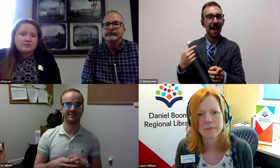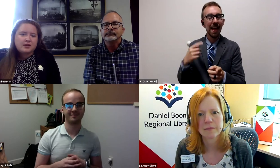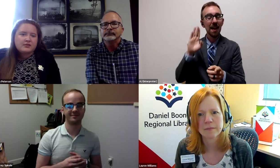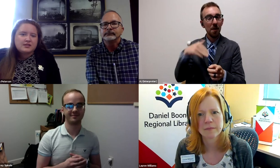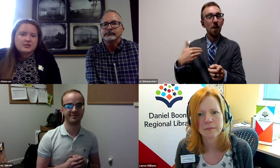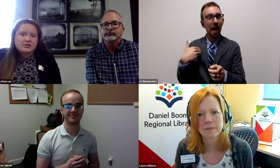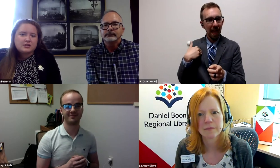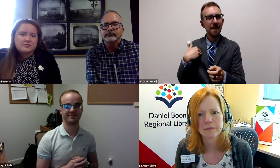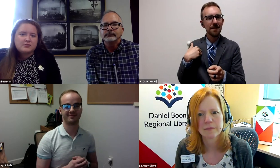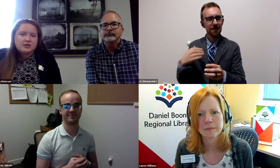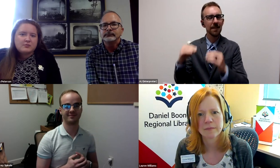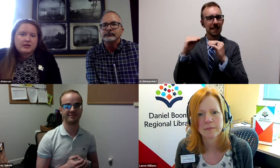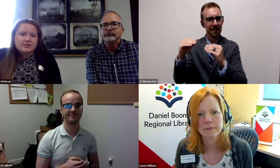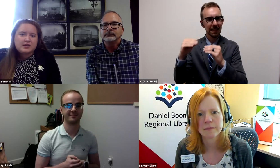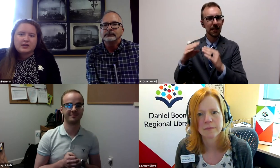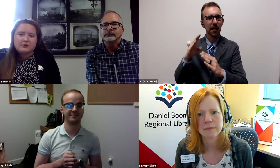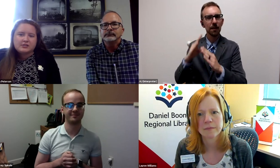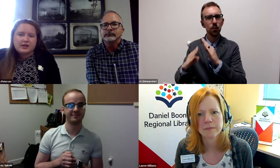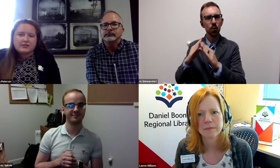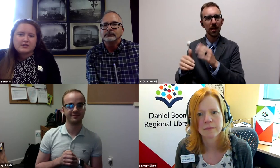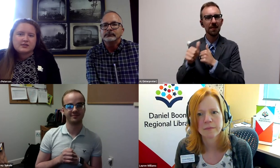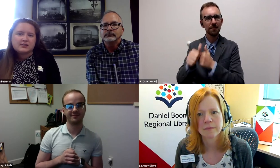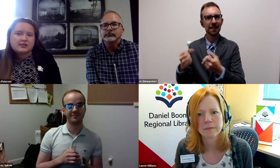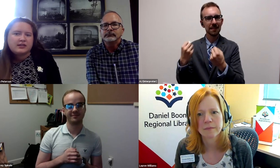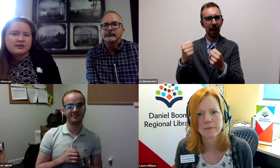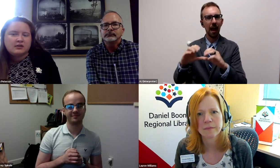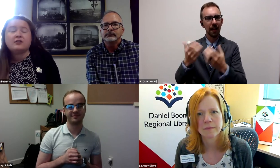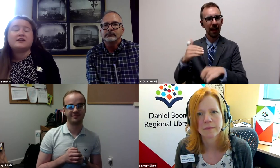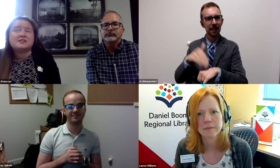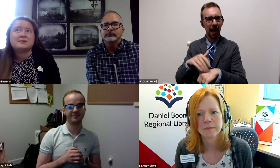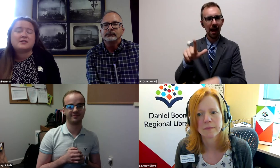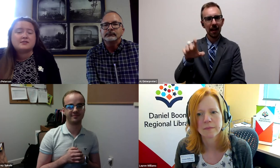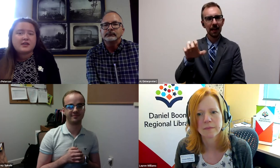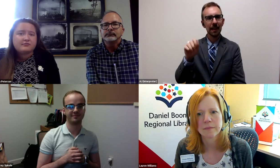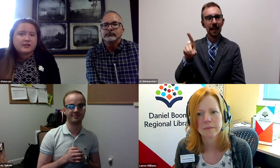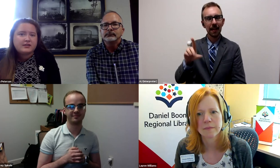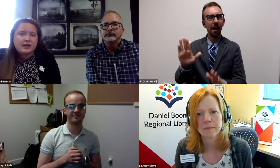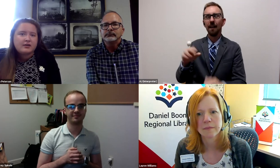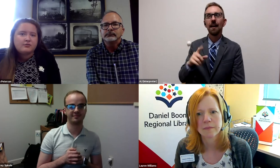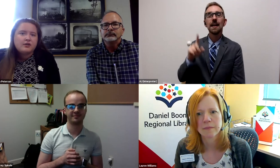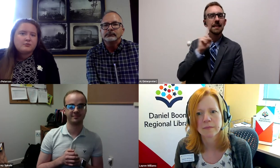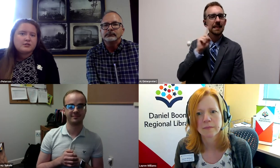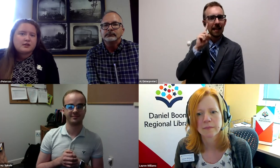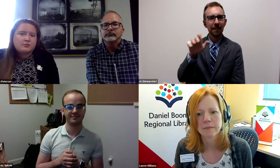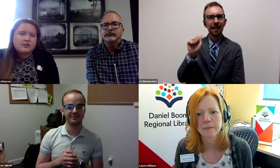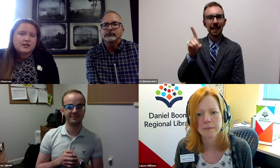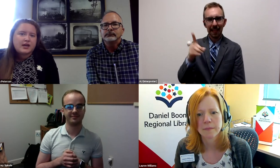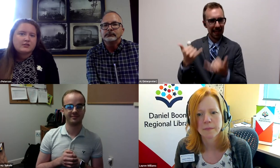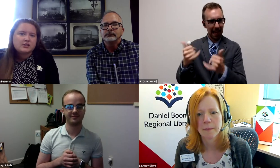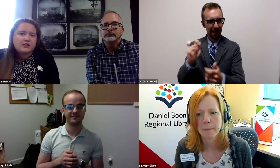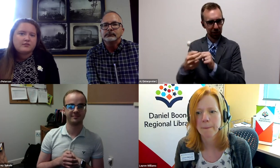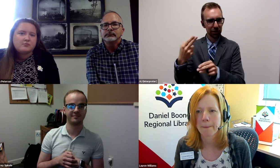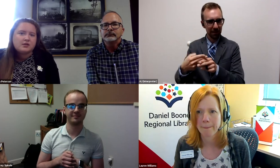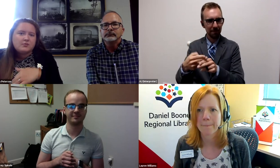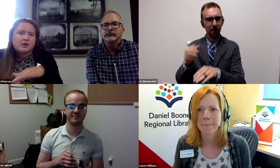teach community-based sign language classes at the LEAD, or excuse me, it's called Deaf Lead Now, which is on West